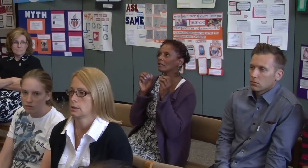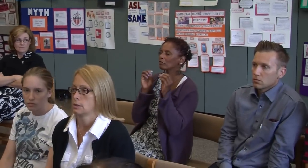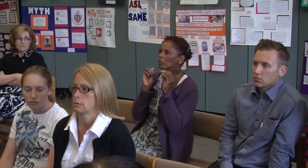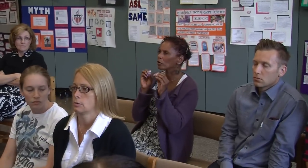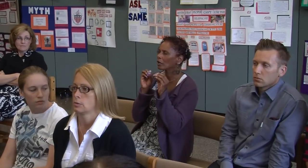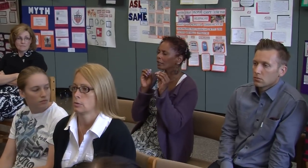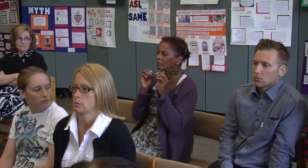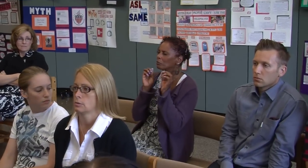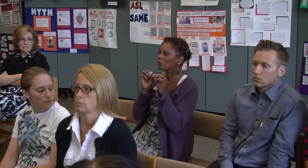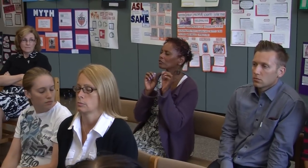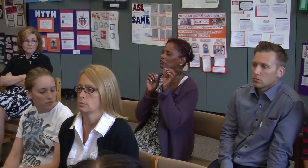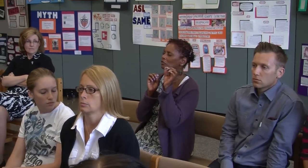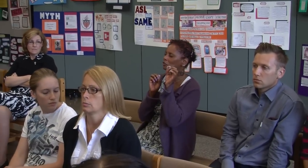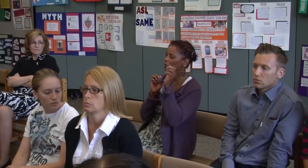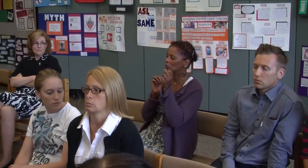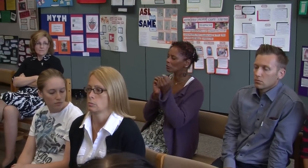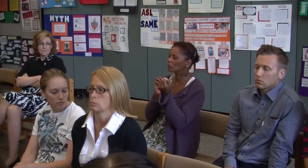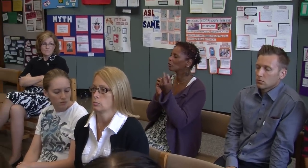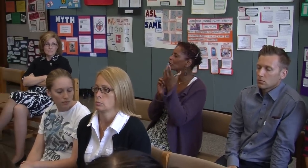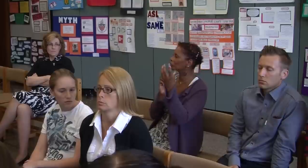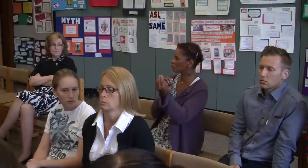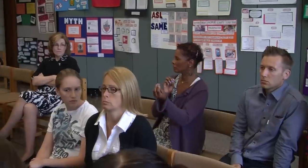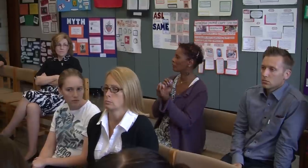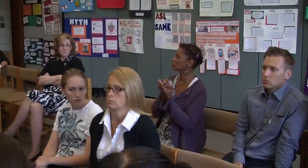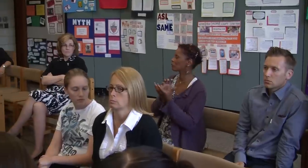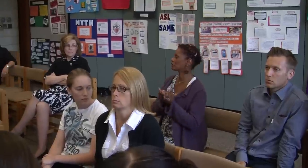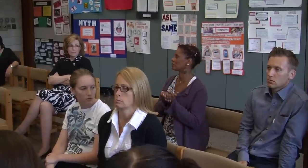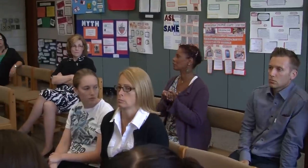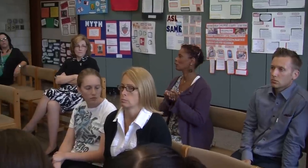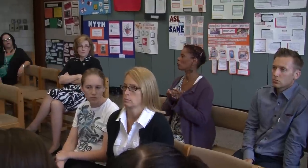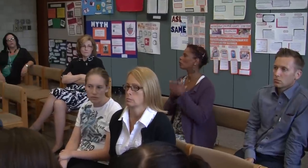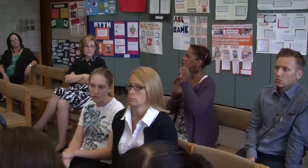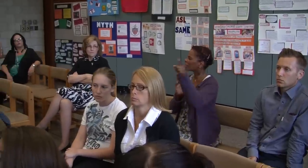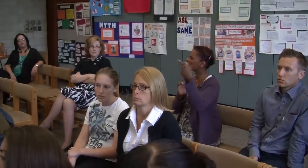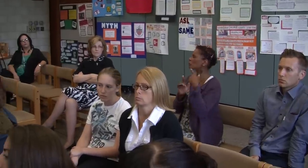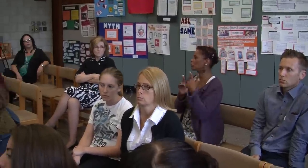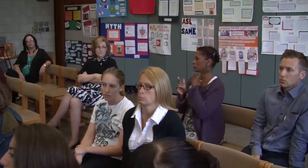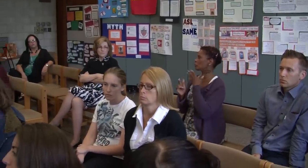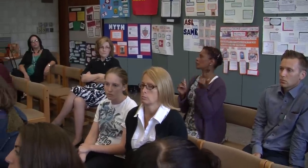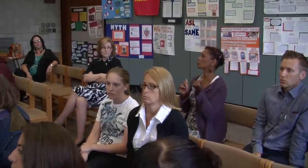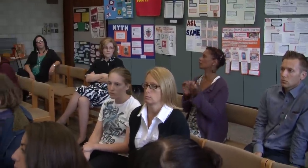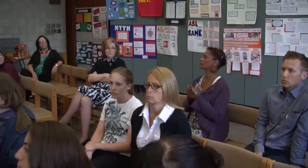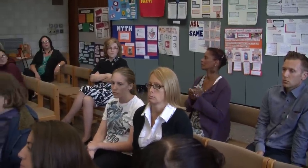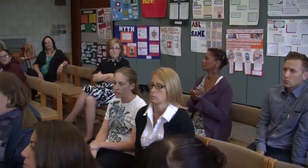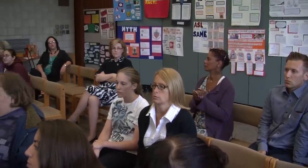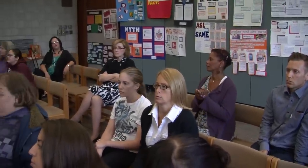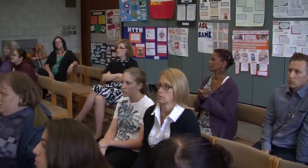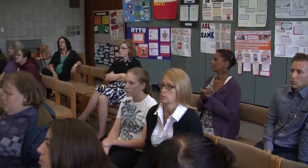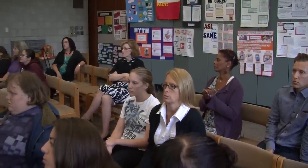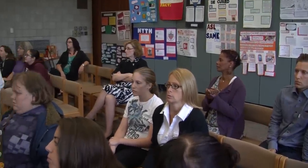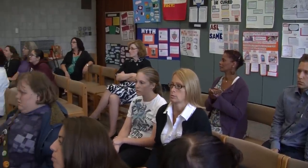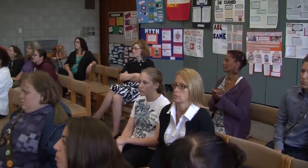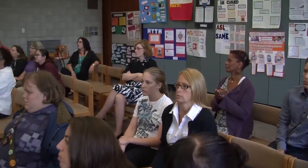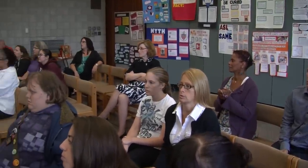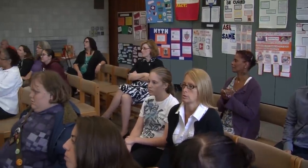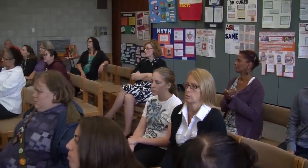hearing person to learn from a deaf person? What do they think would be the best way? To learn